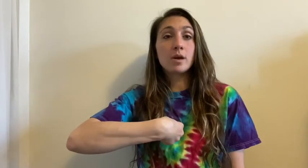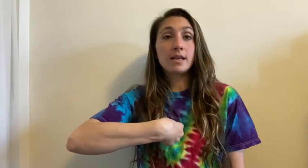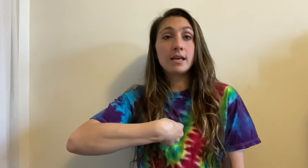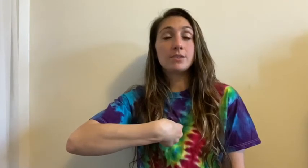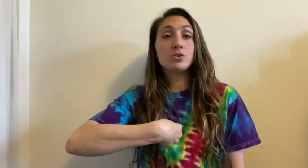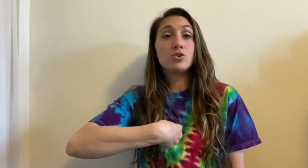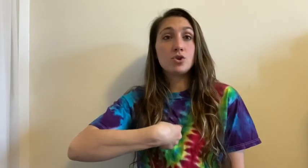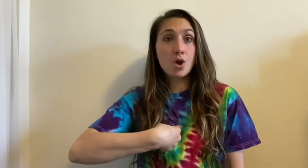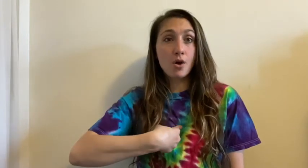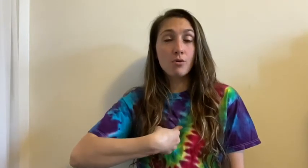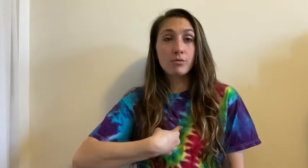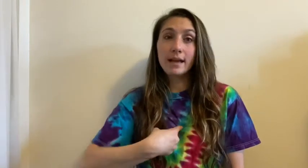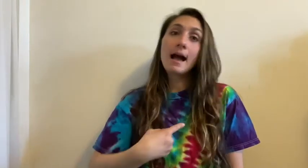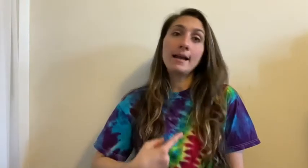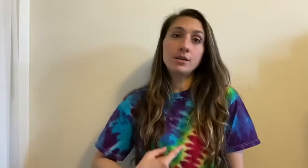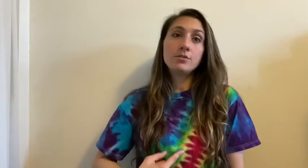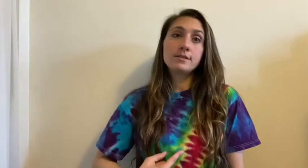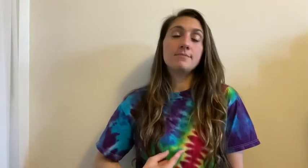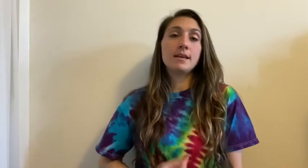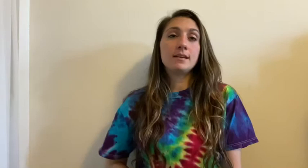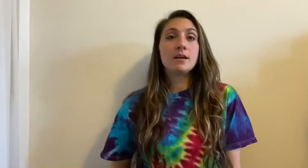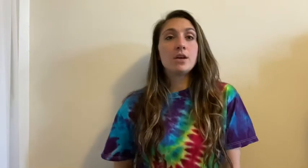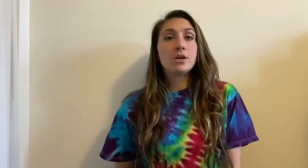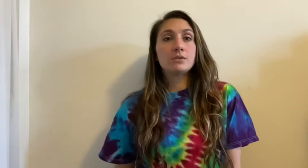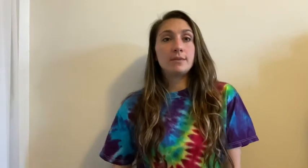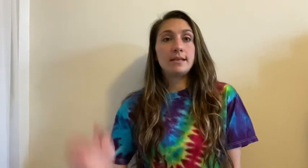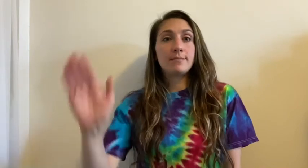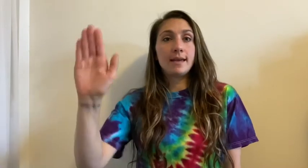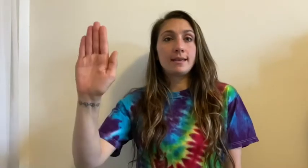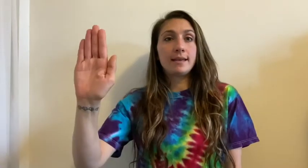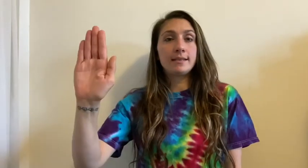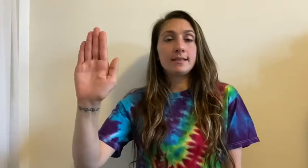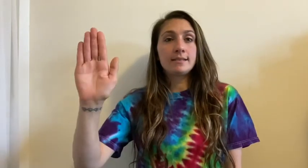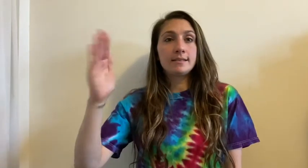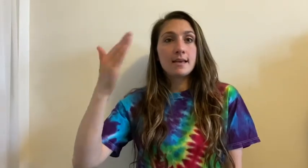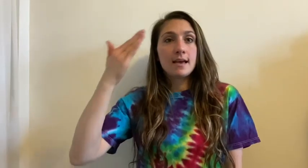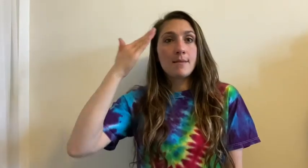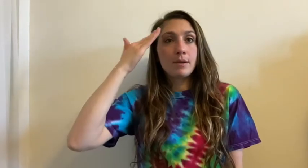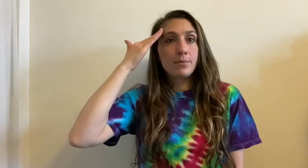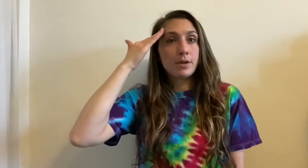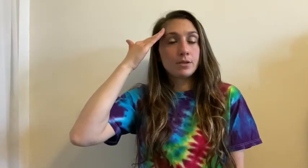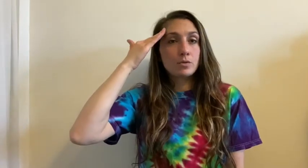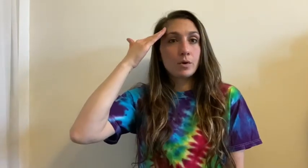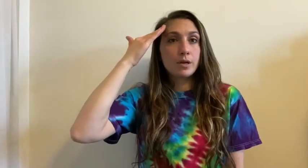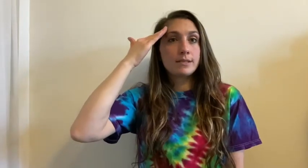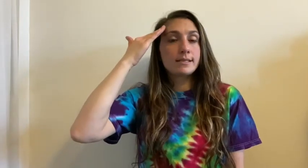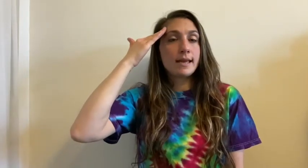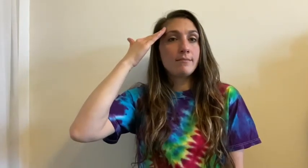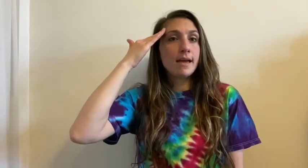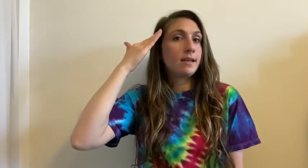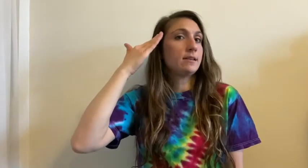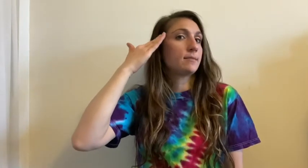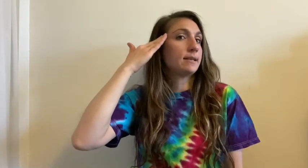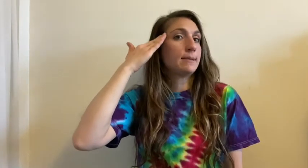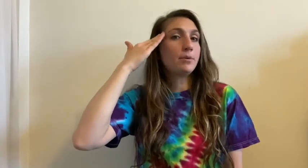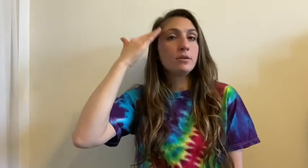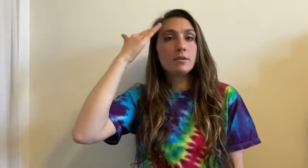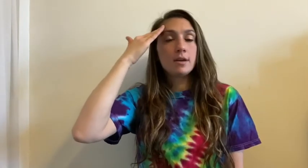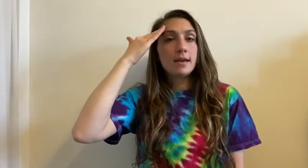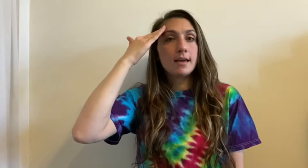is know, like I know something. So I'm gonna take my hand like this, I'm gonna put it towards the side of my head near my temple, and